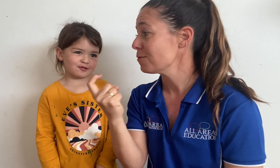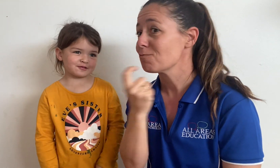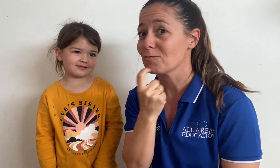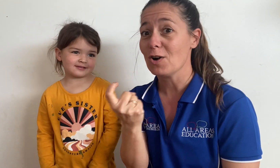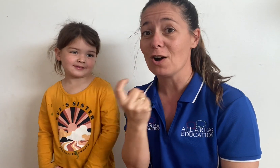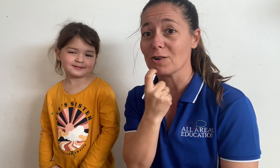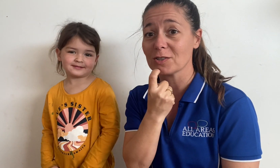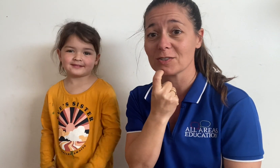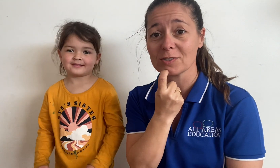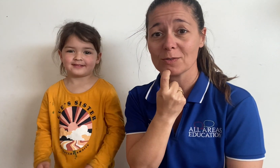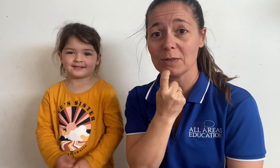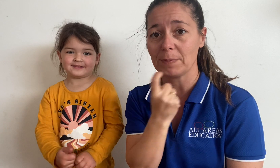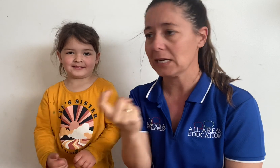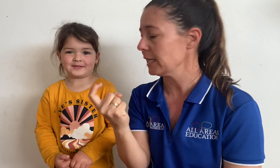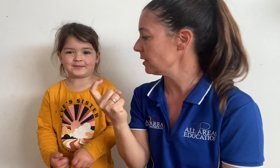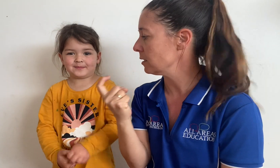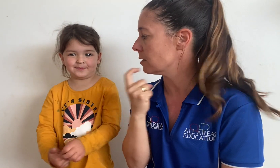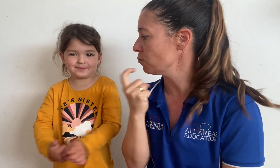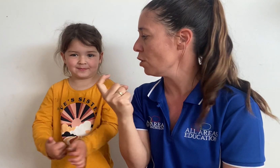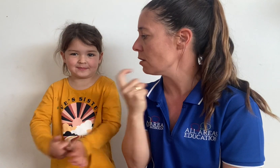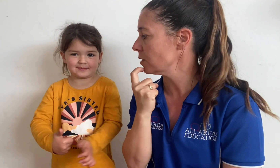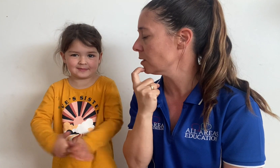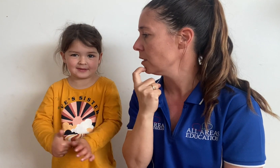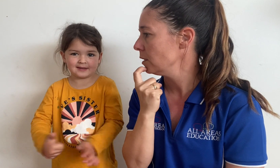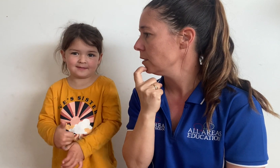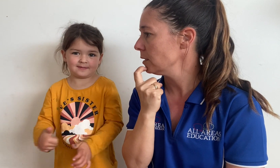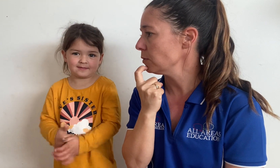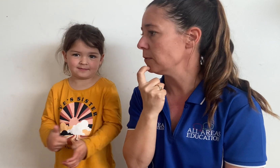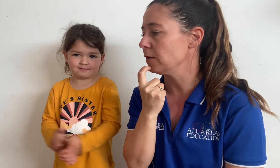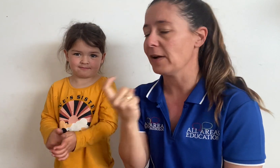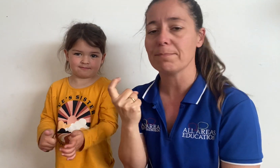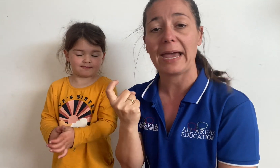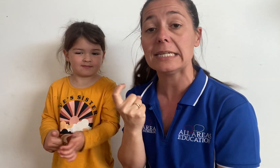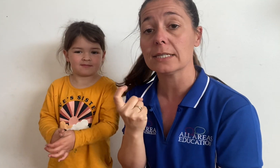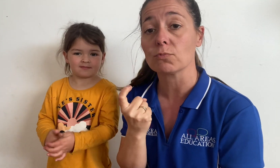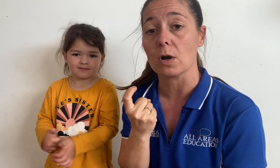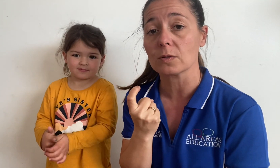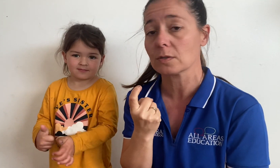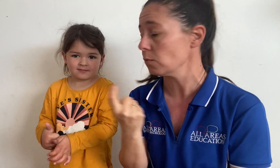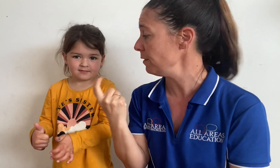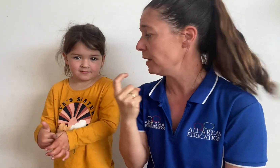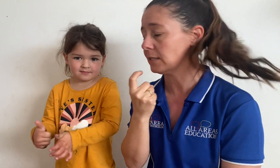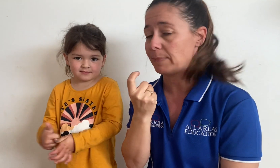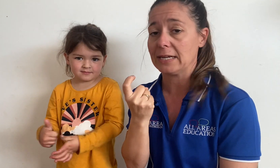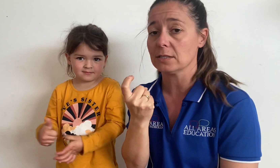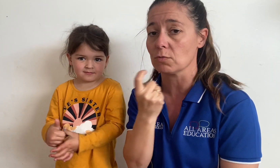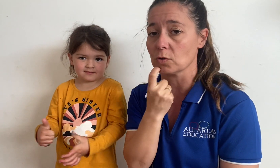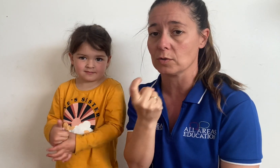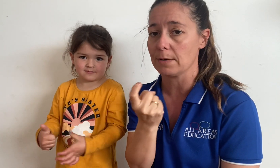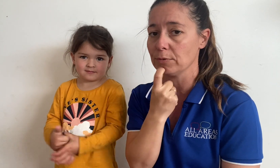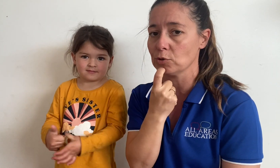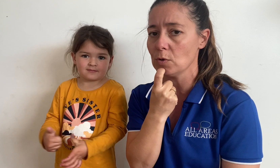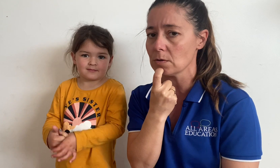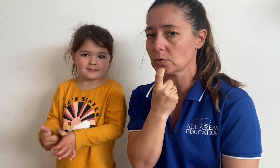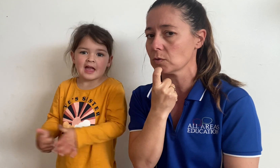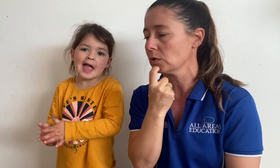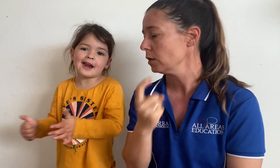rocks we've been collecting some rocks sometimes you find painted rocks or we find some painted rocks on our bushwalks we